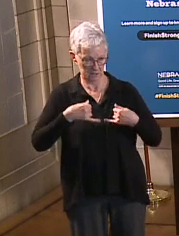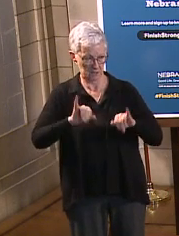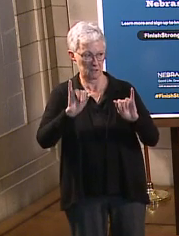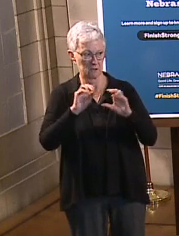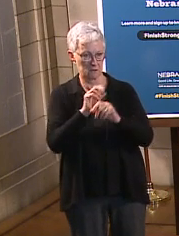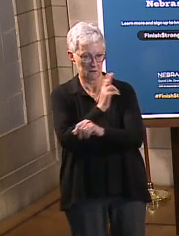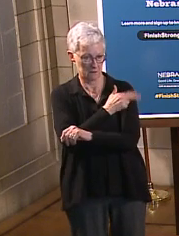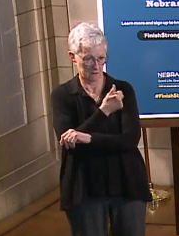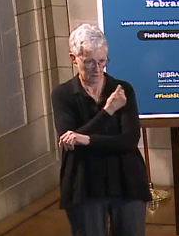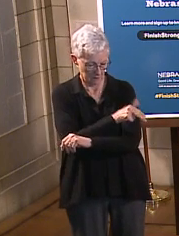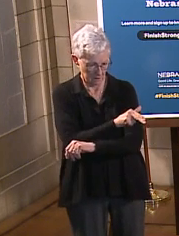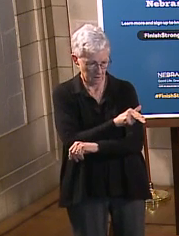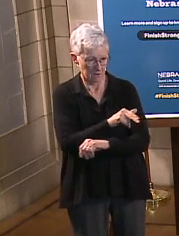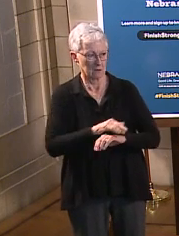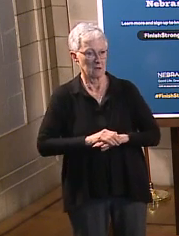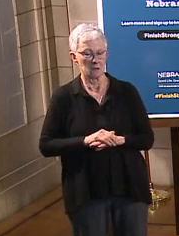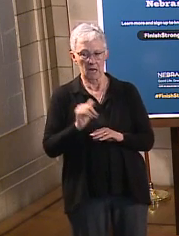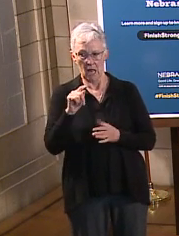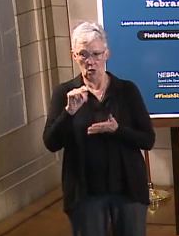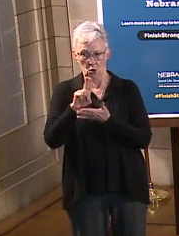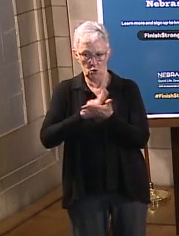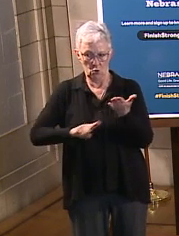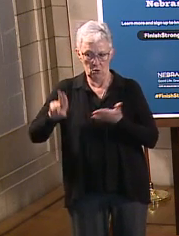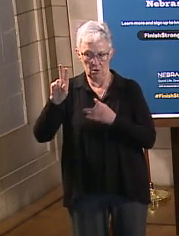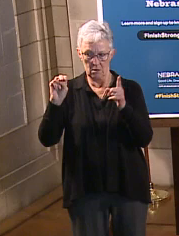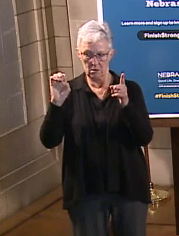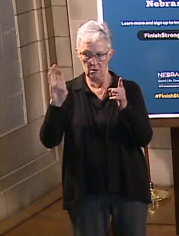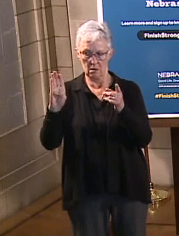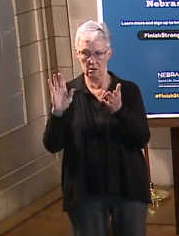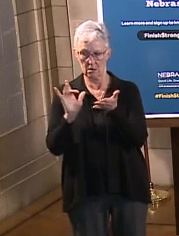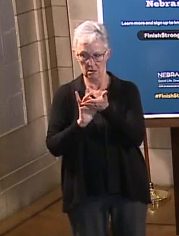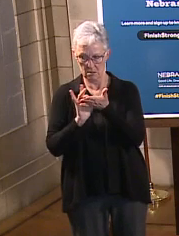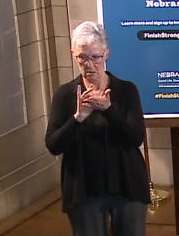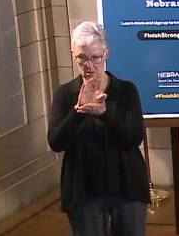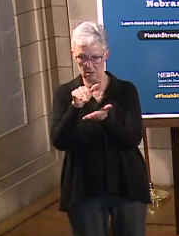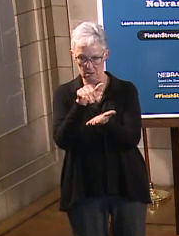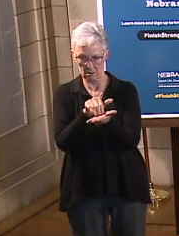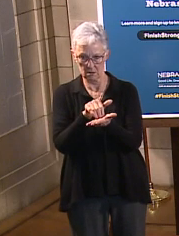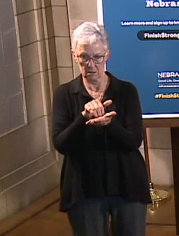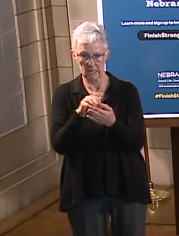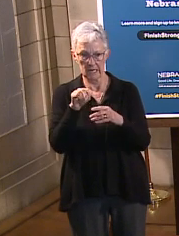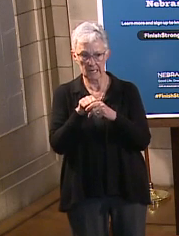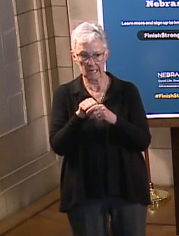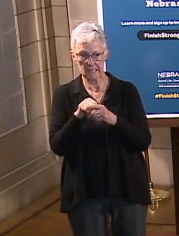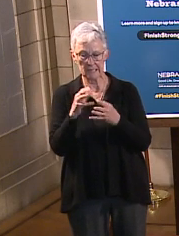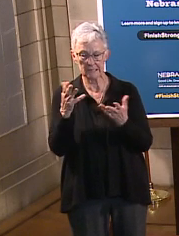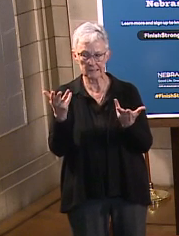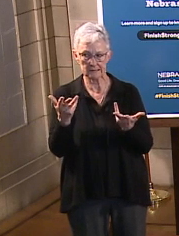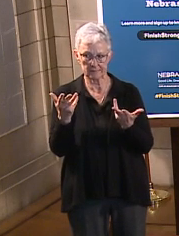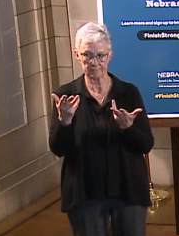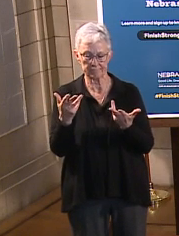hospital. At the University of Nebraska Medical Center in guarded conditions still.